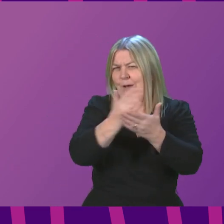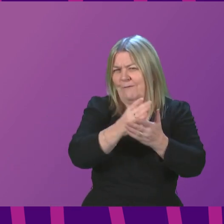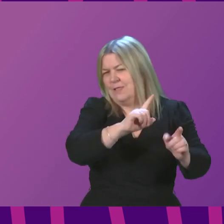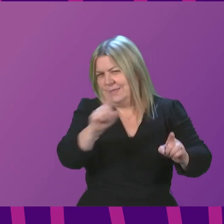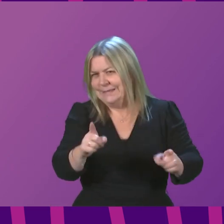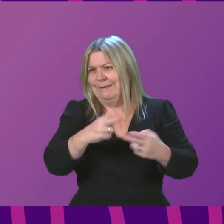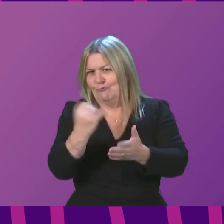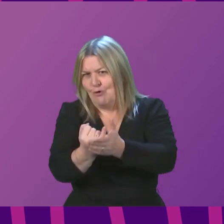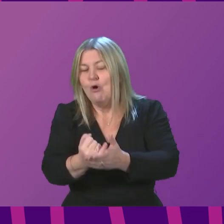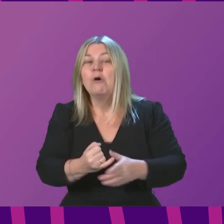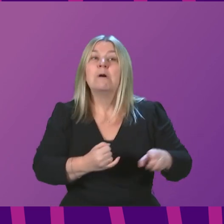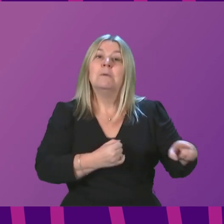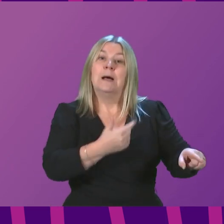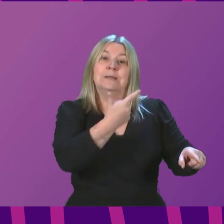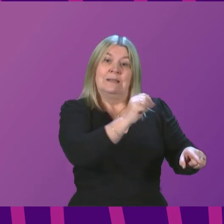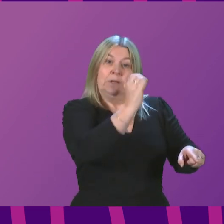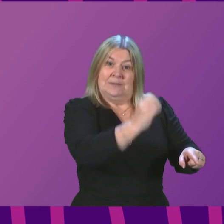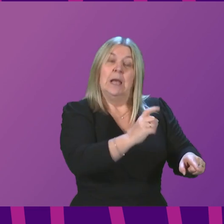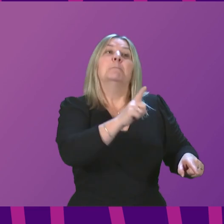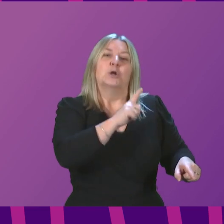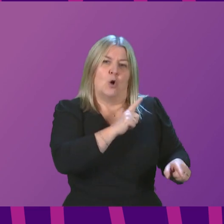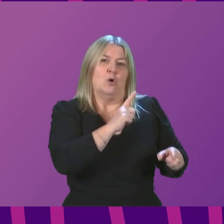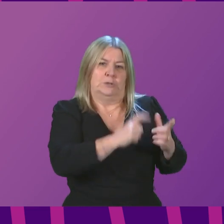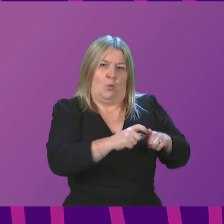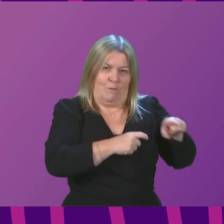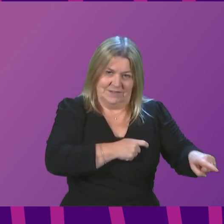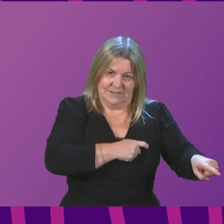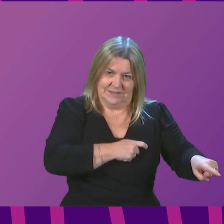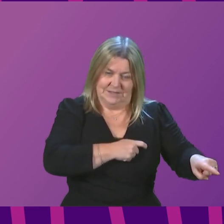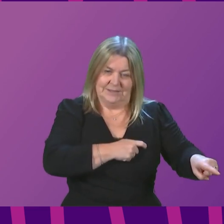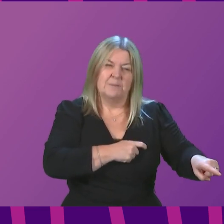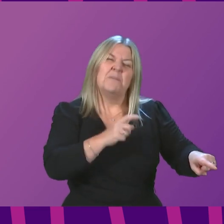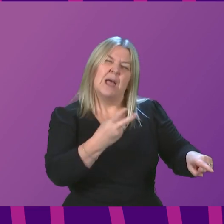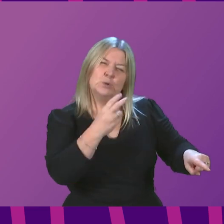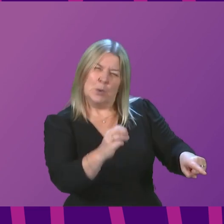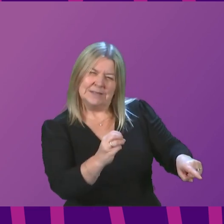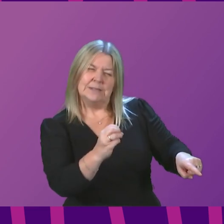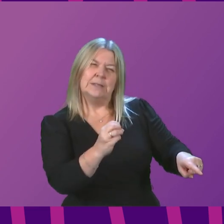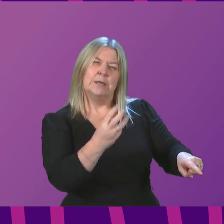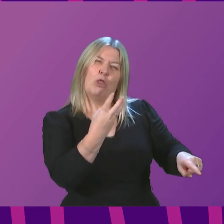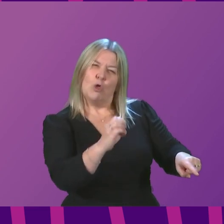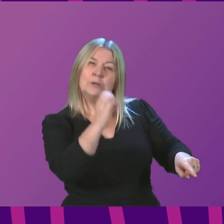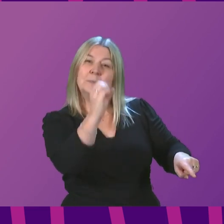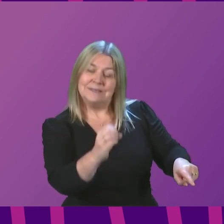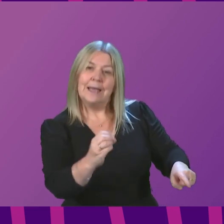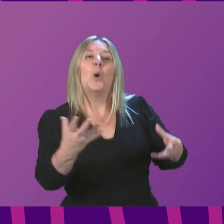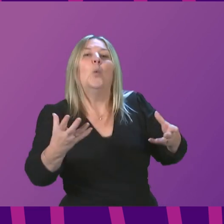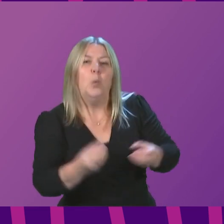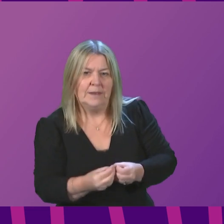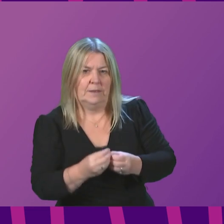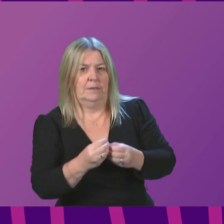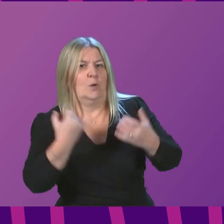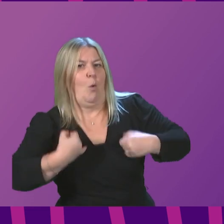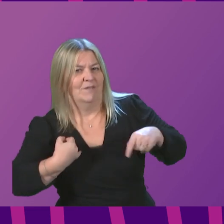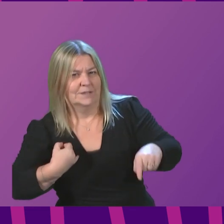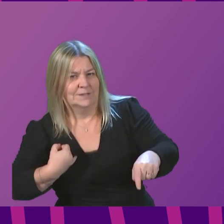around 70 per cent in hospital because of COVID-19 between 20 and 30 per cent in hospital with COVID-19, but not as their primary